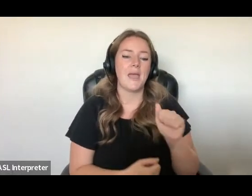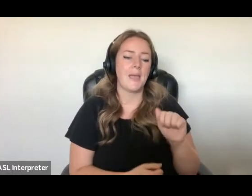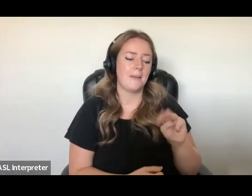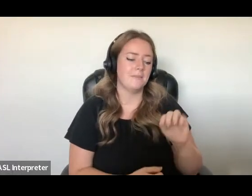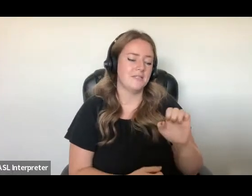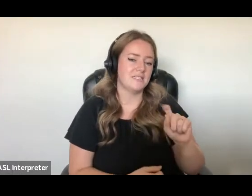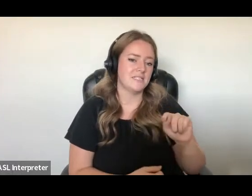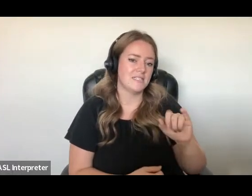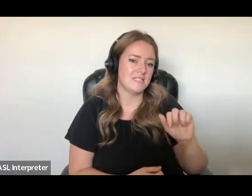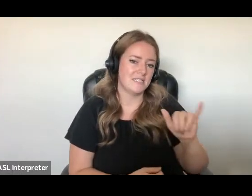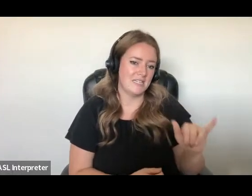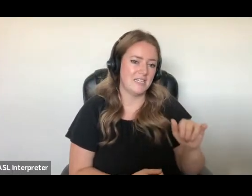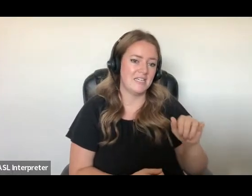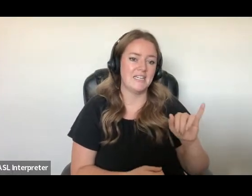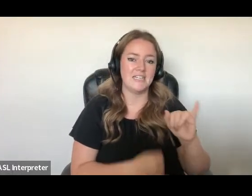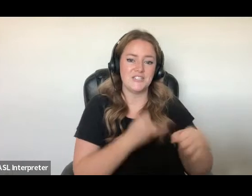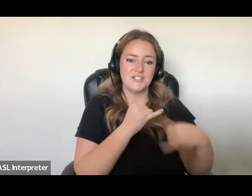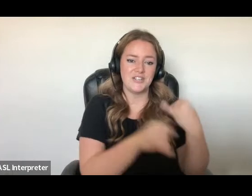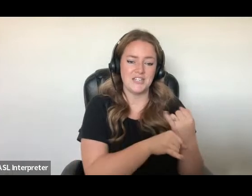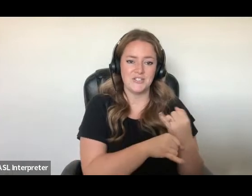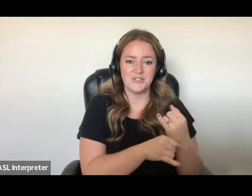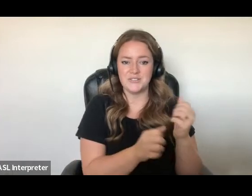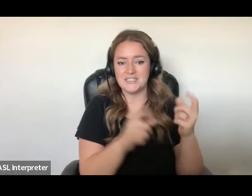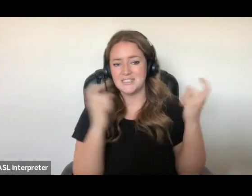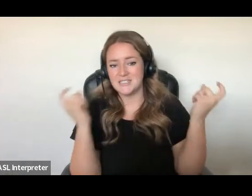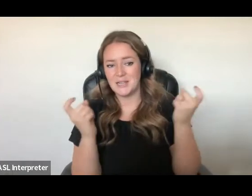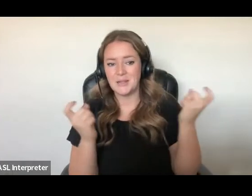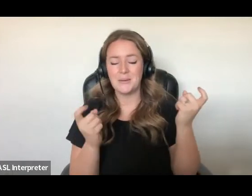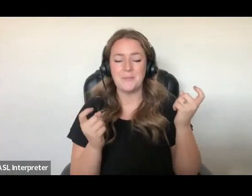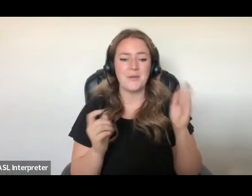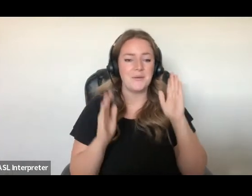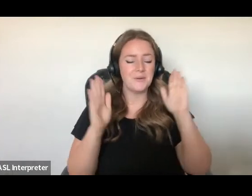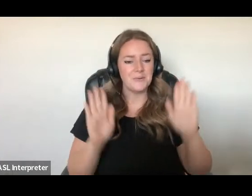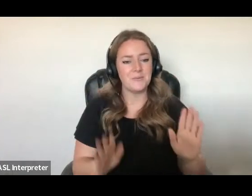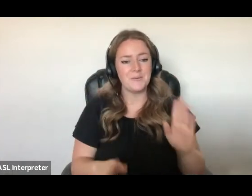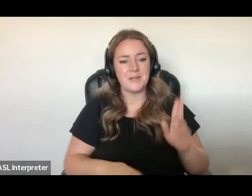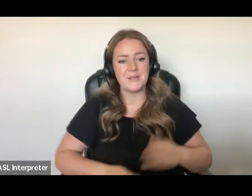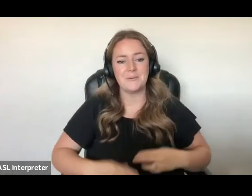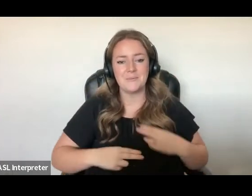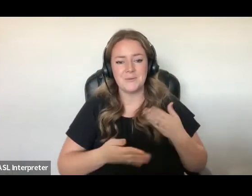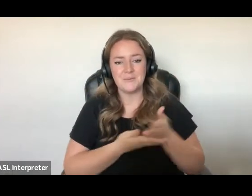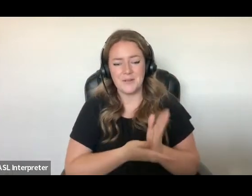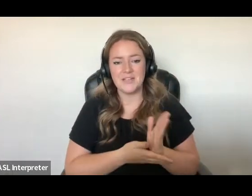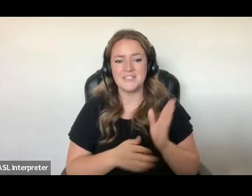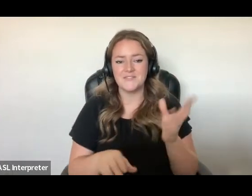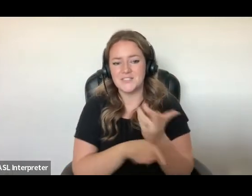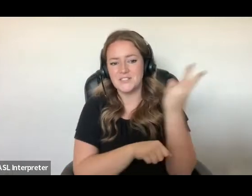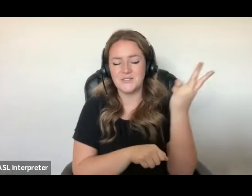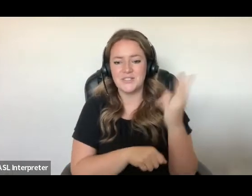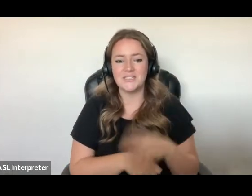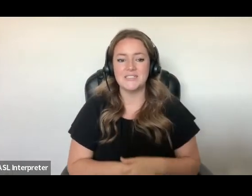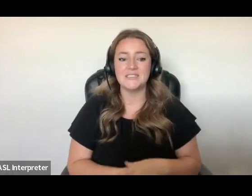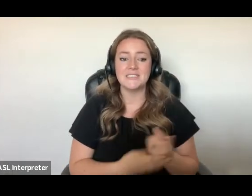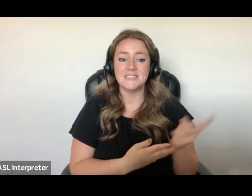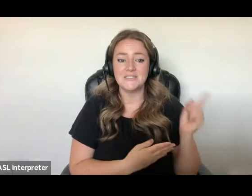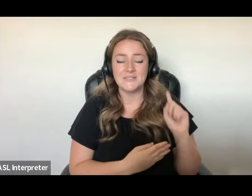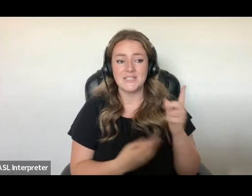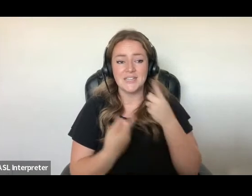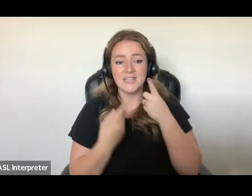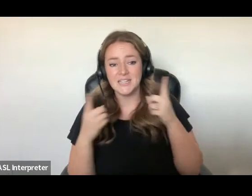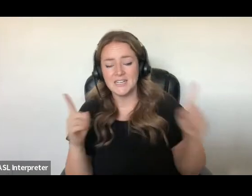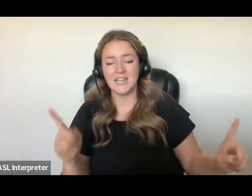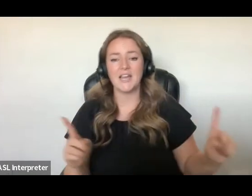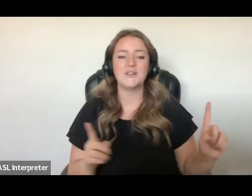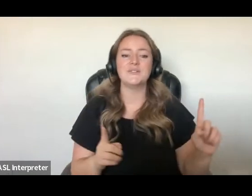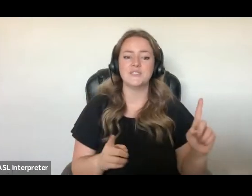victory. Last week, the government of BC announced it was ending its arrangement with CBSA, meaning it will no